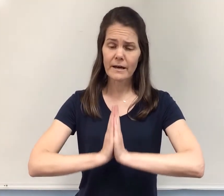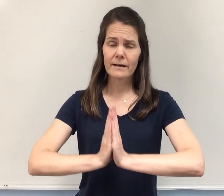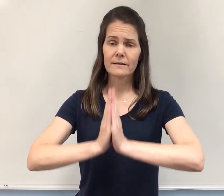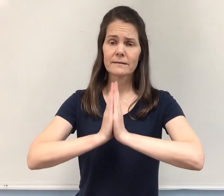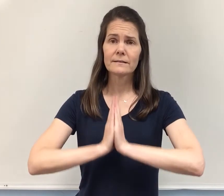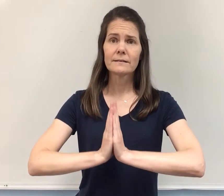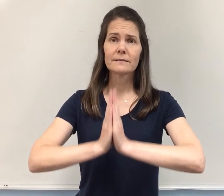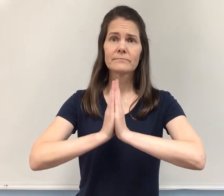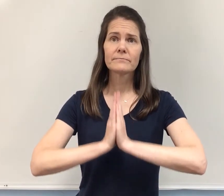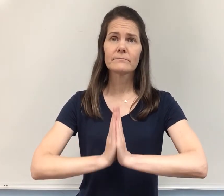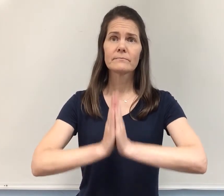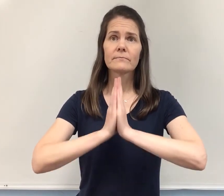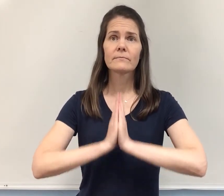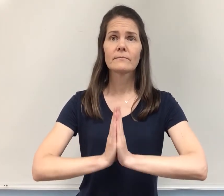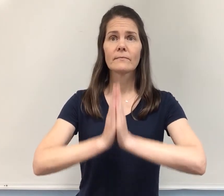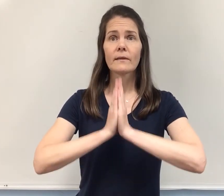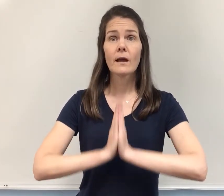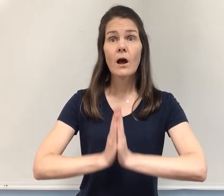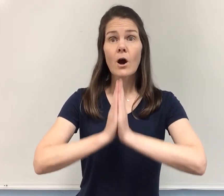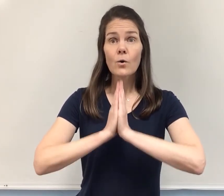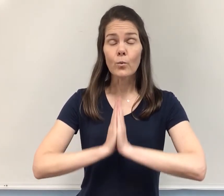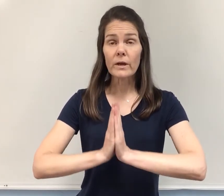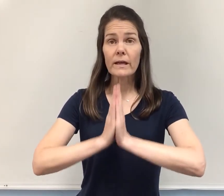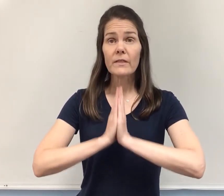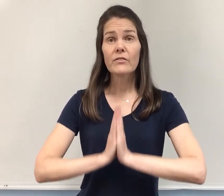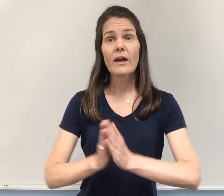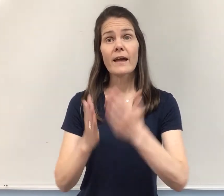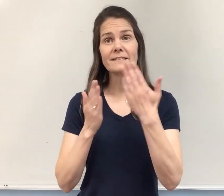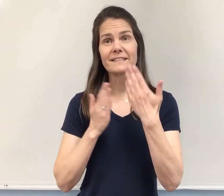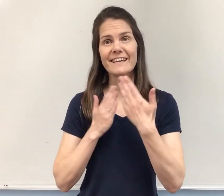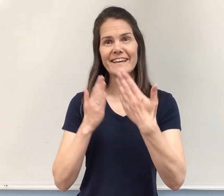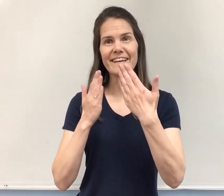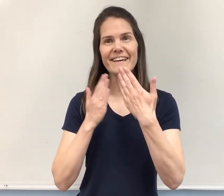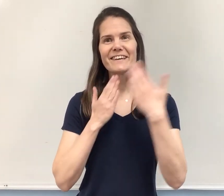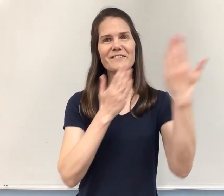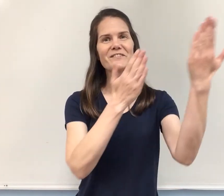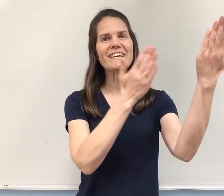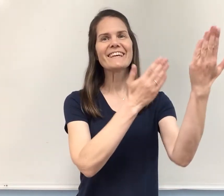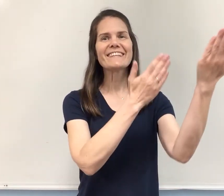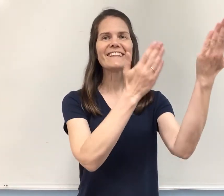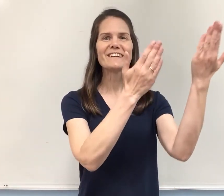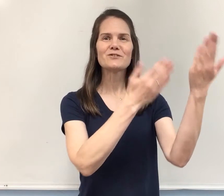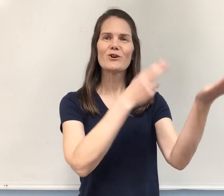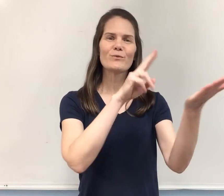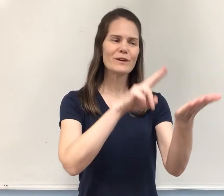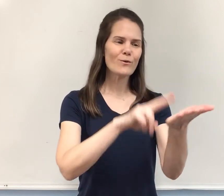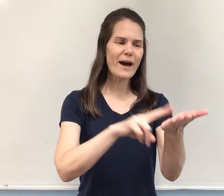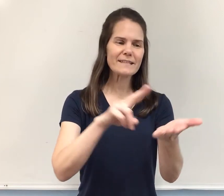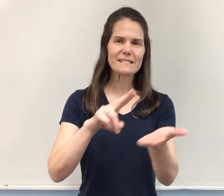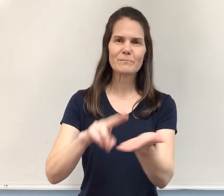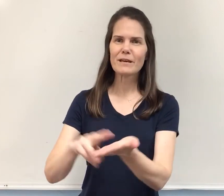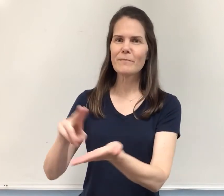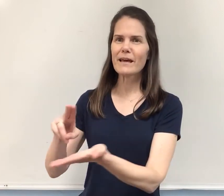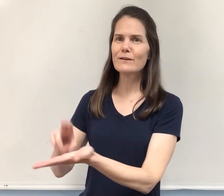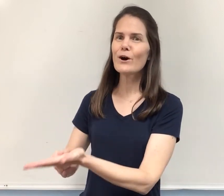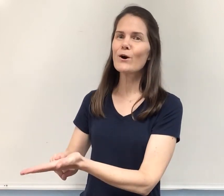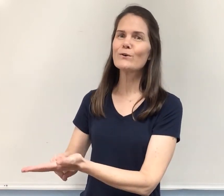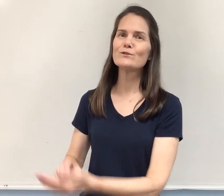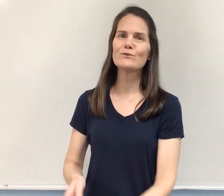with thanksgiving, let your requests be made known to